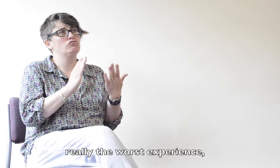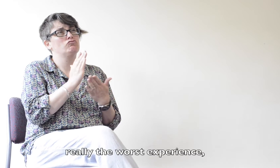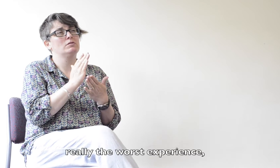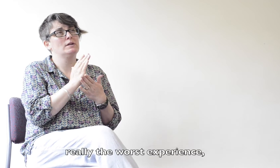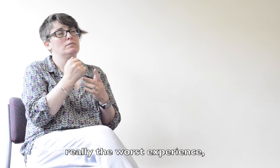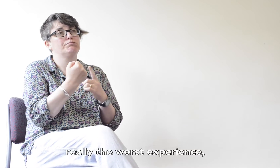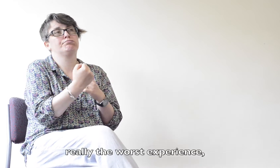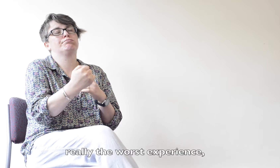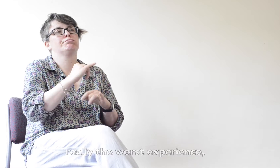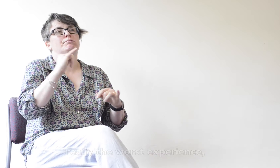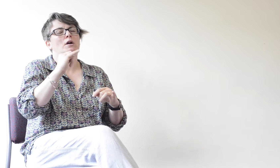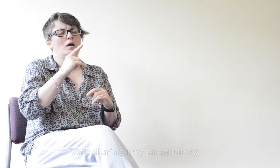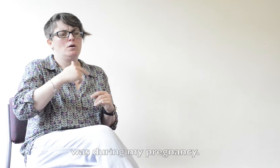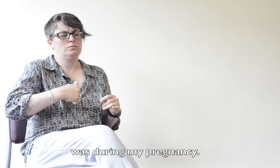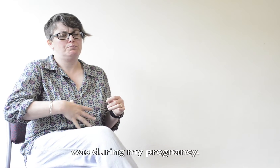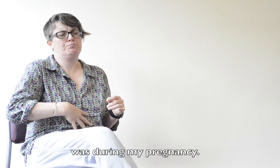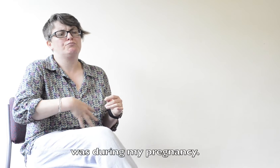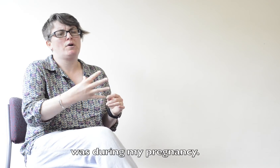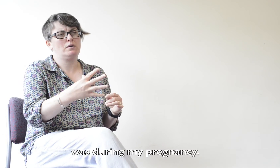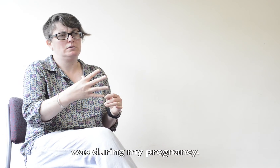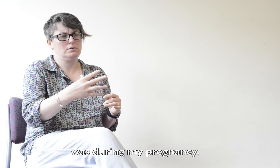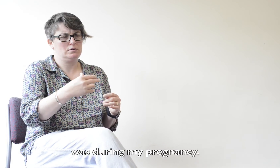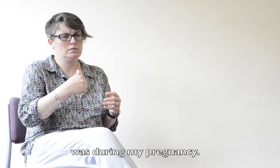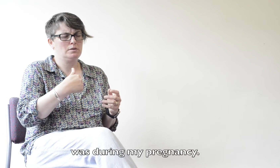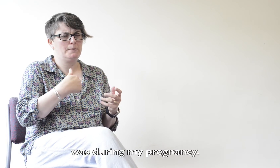which has stayed with me was during my pregnancy,